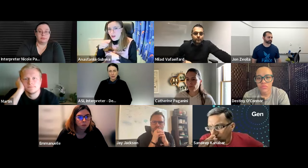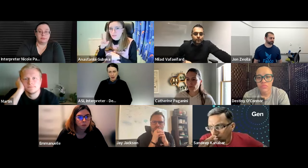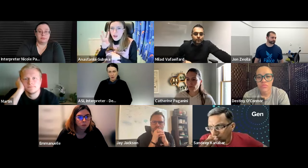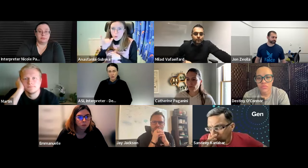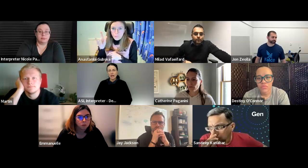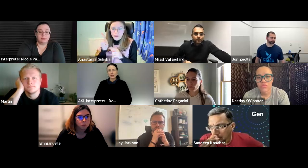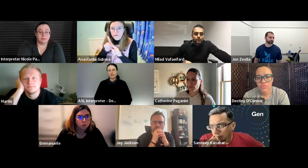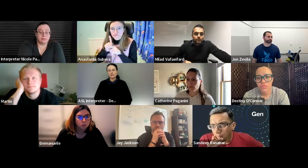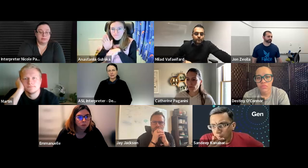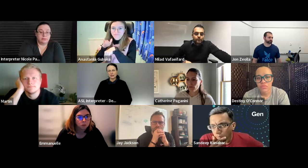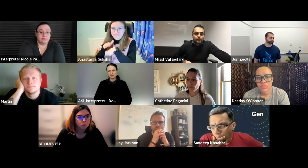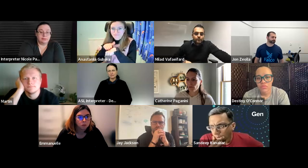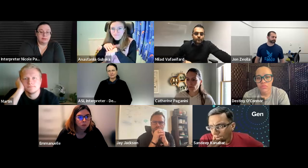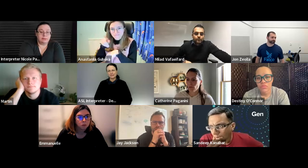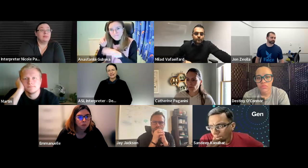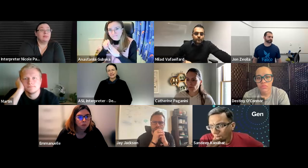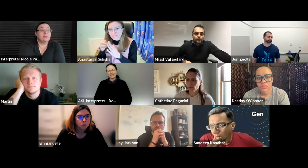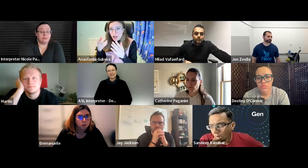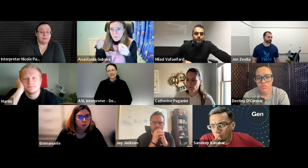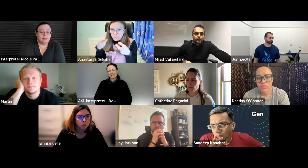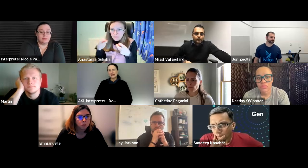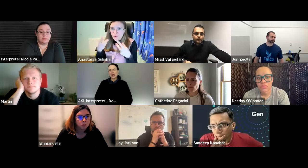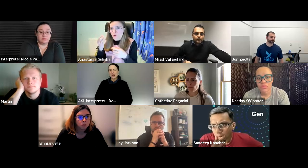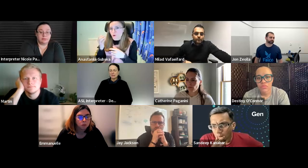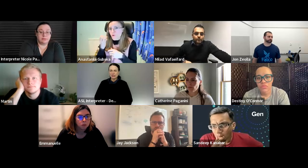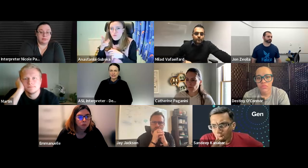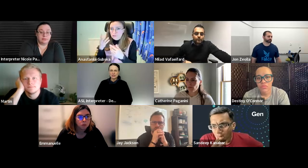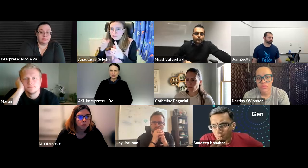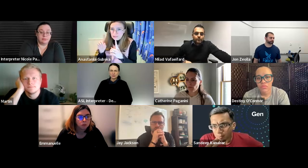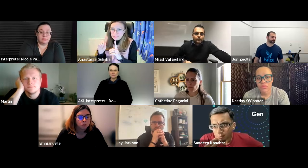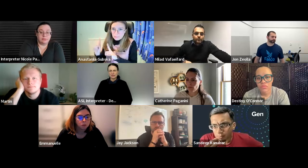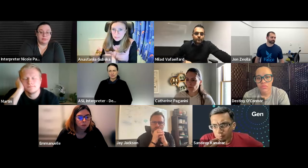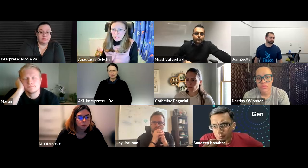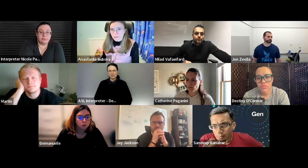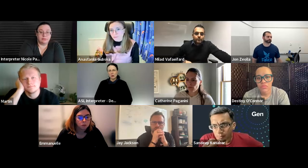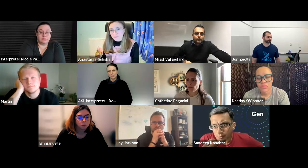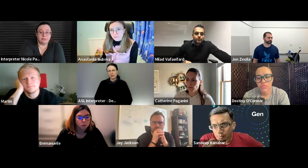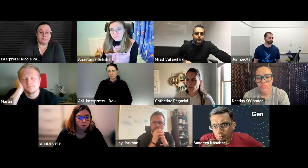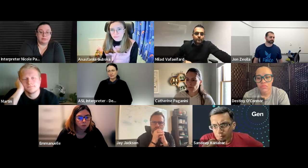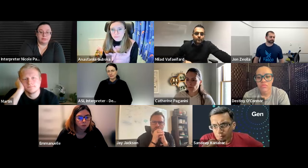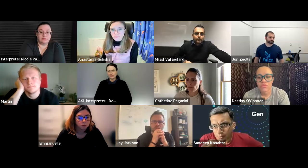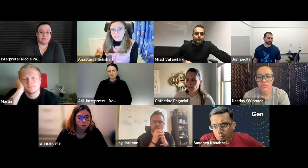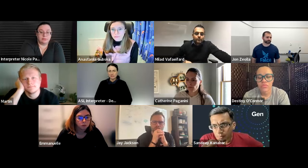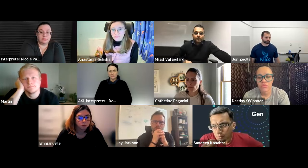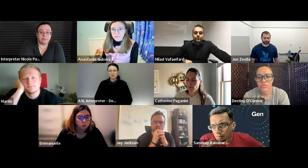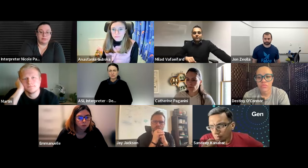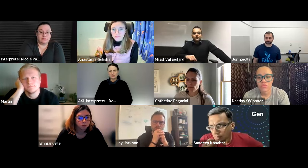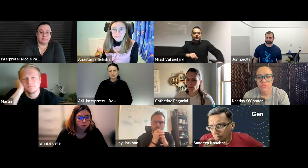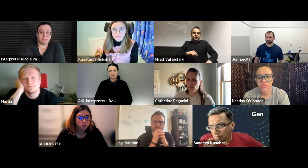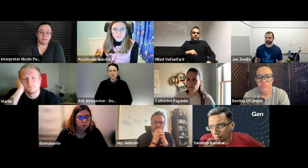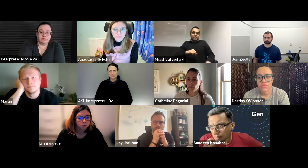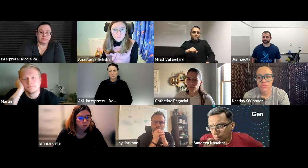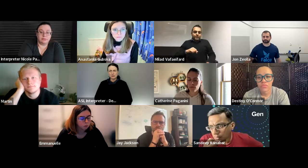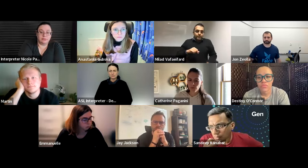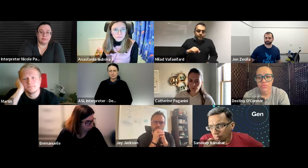eu now and um i plan to let them know that we can definitely give them some